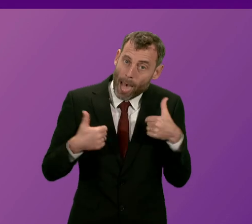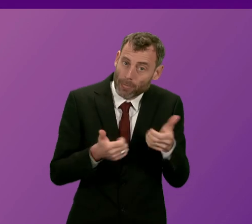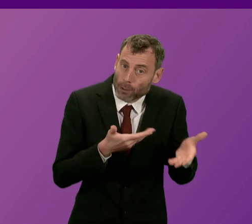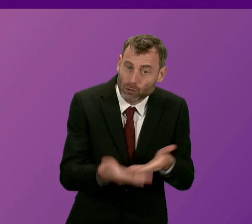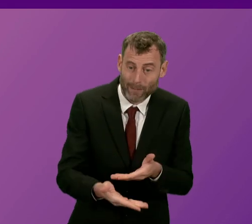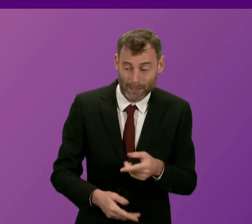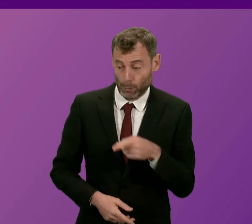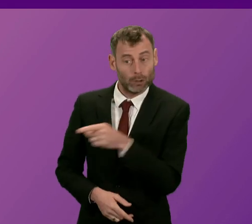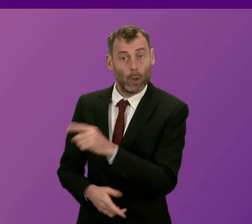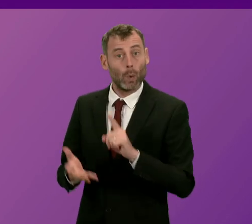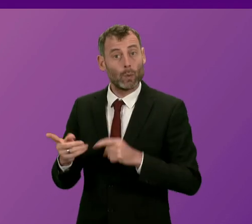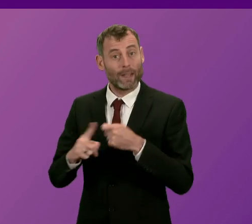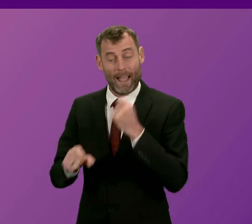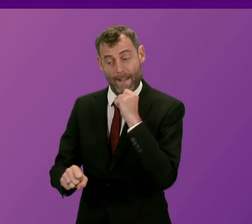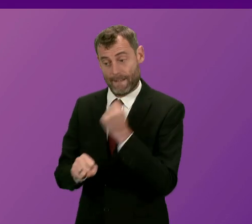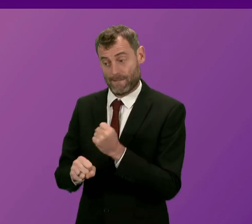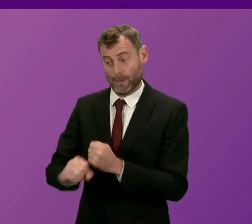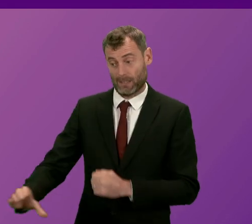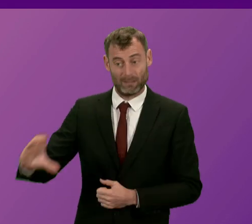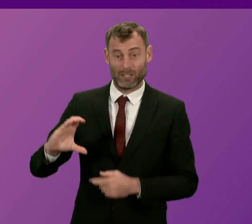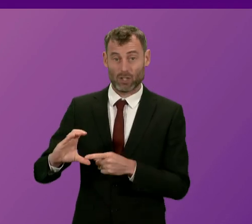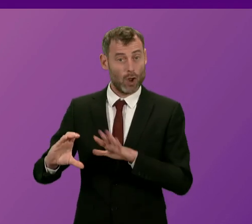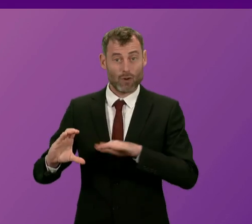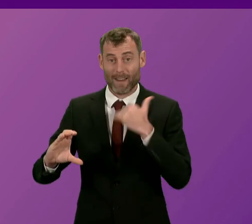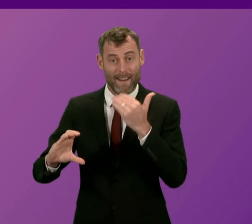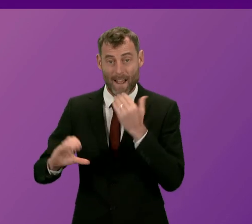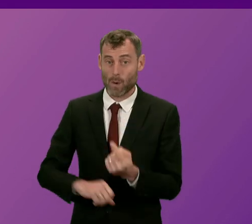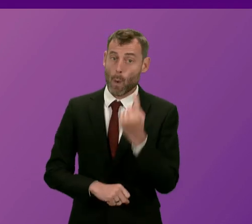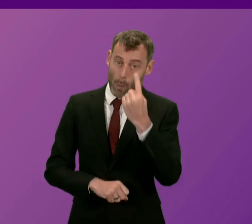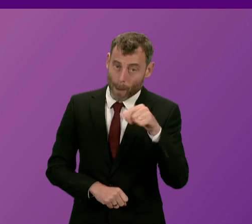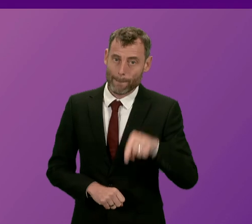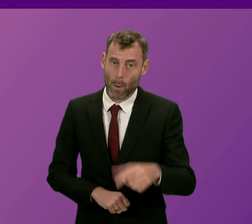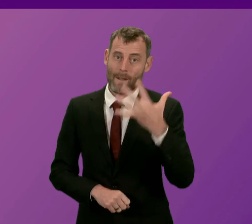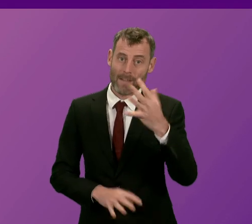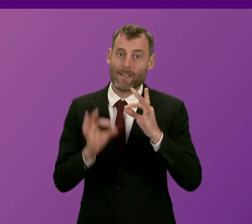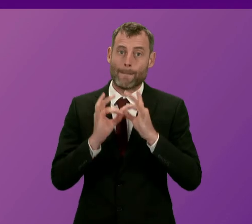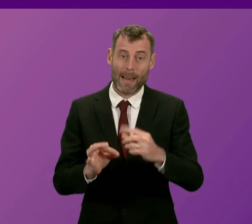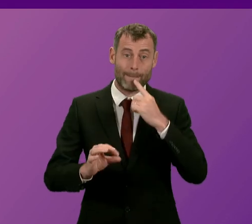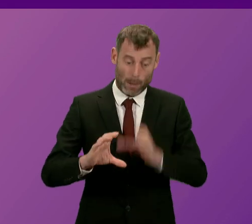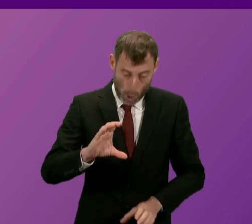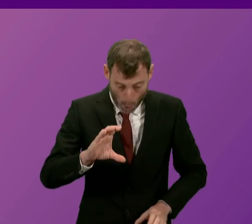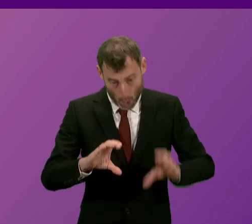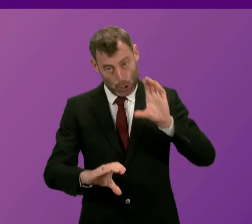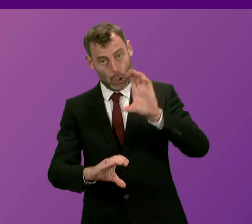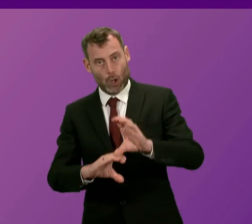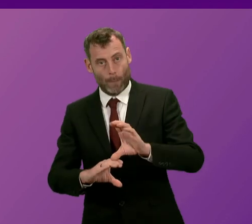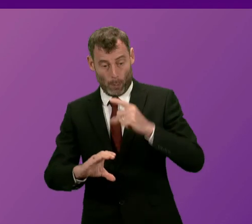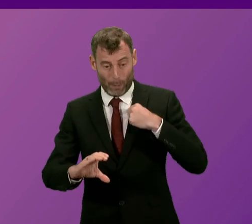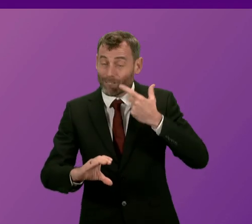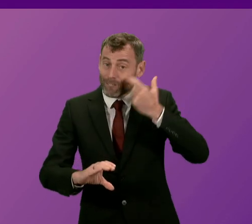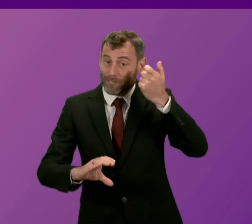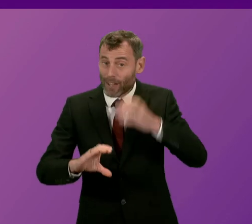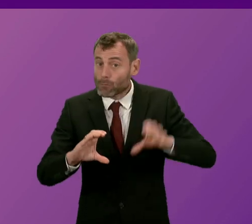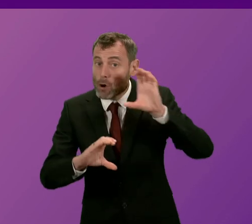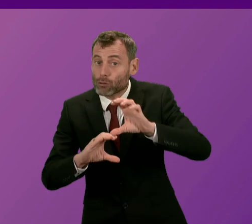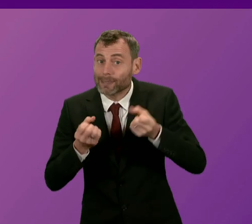government's budget allocations to Scotland. £1.5 billion more invested in our public services. So